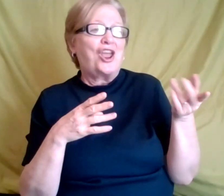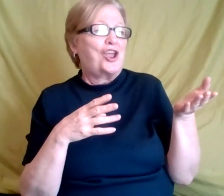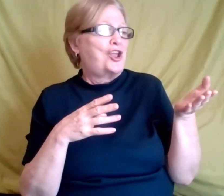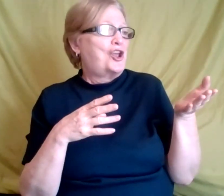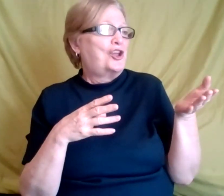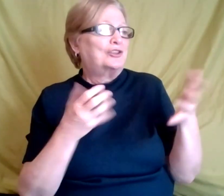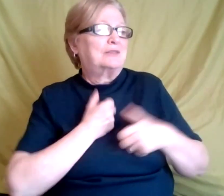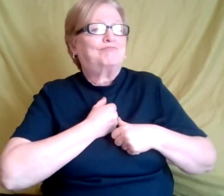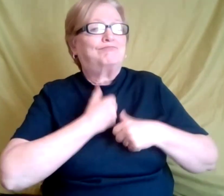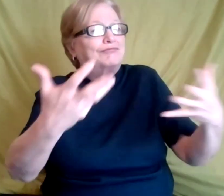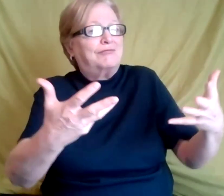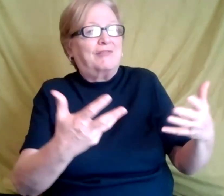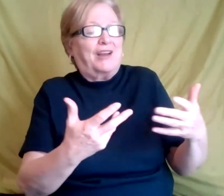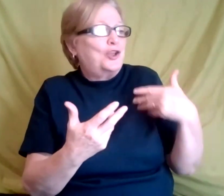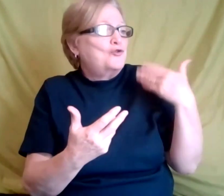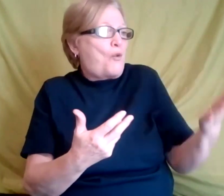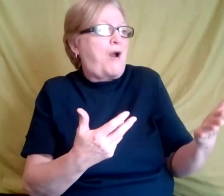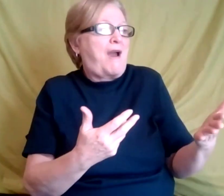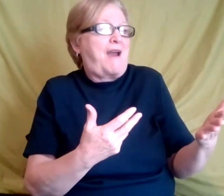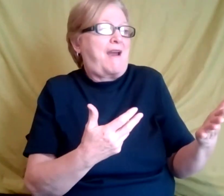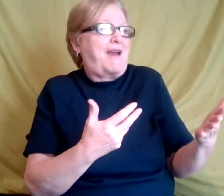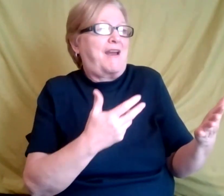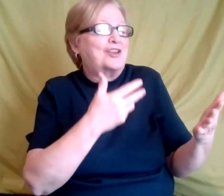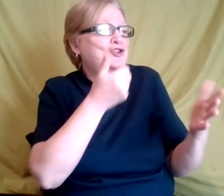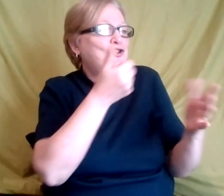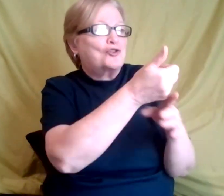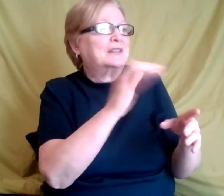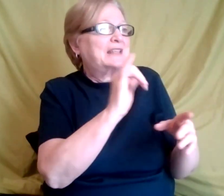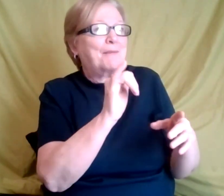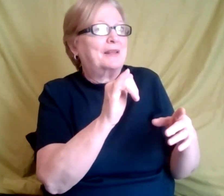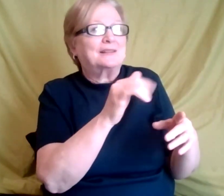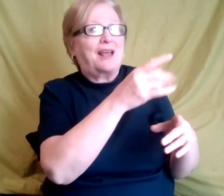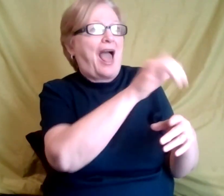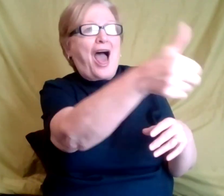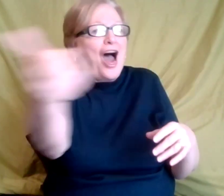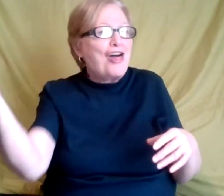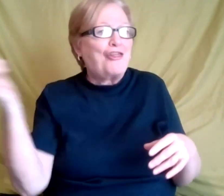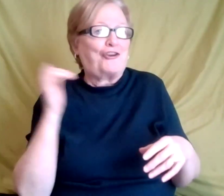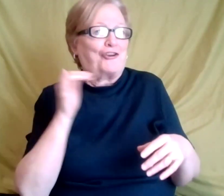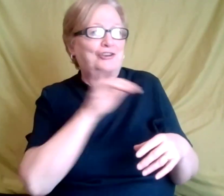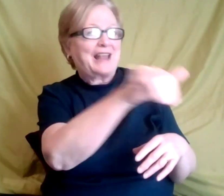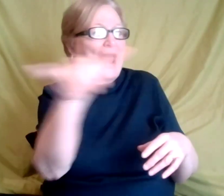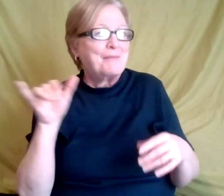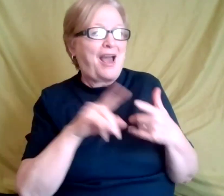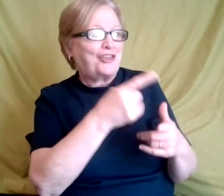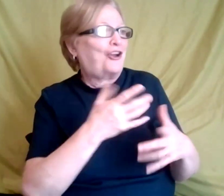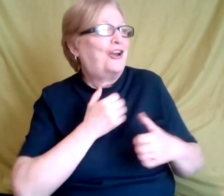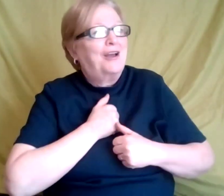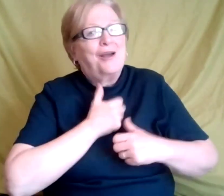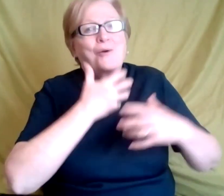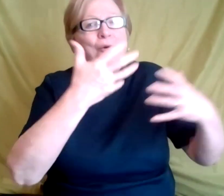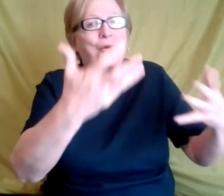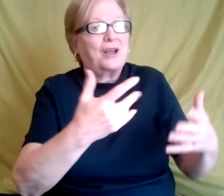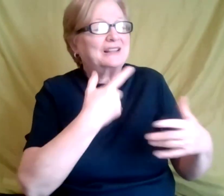are the voices of so many other employees